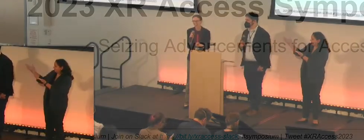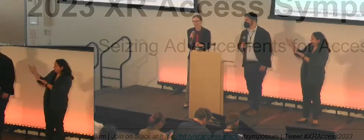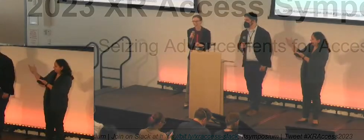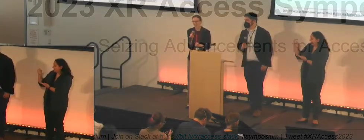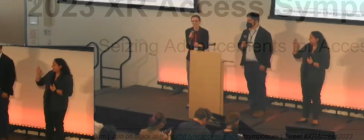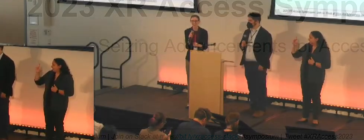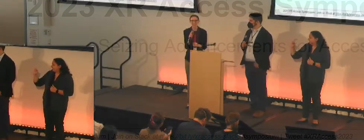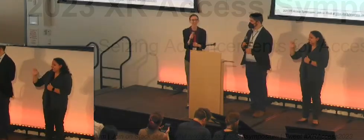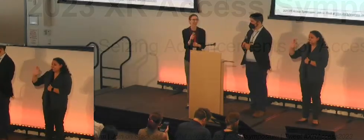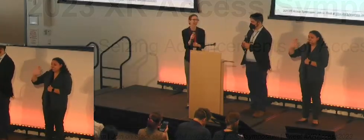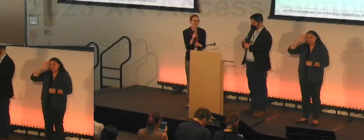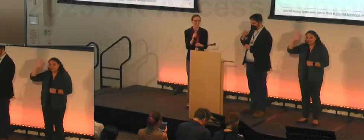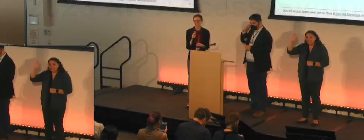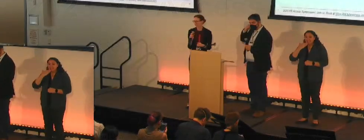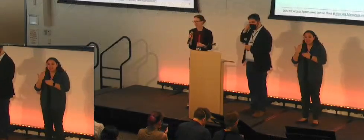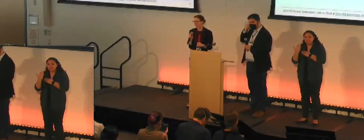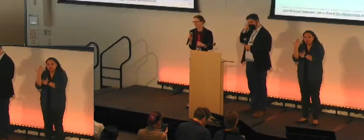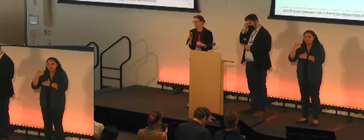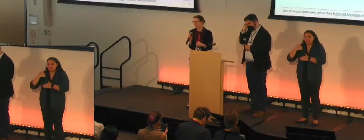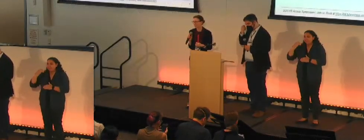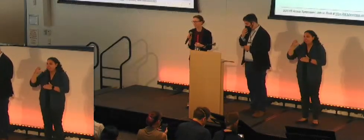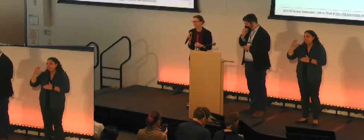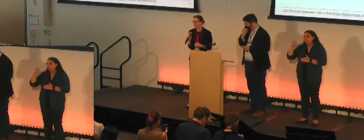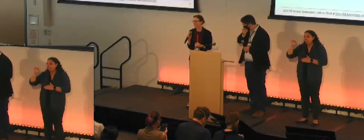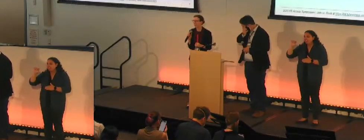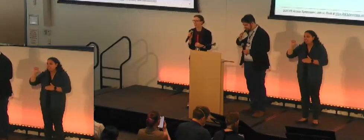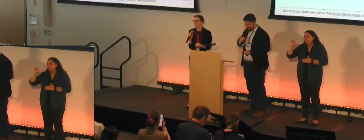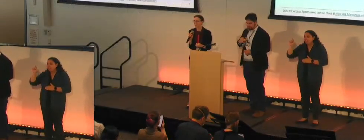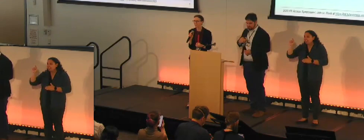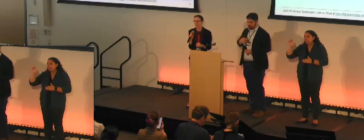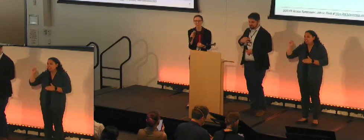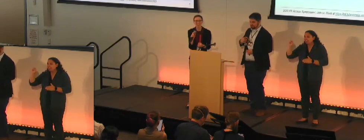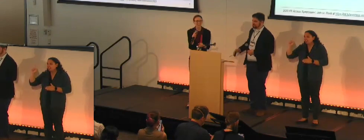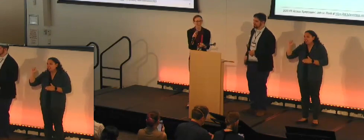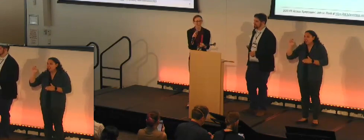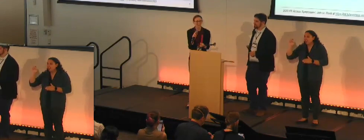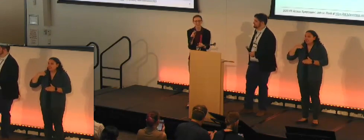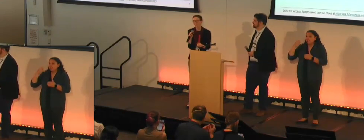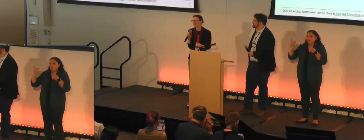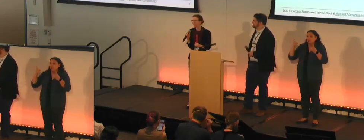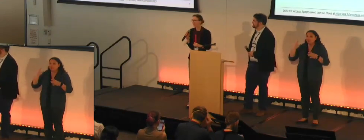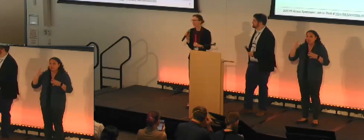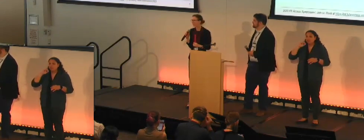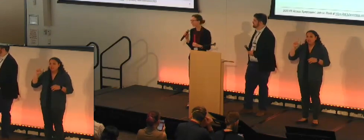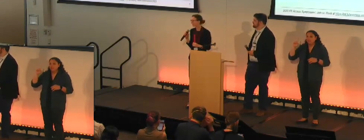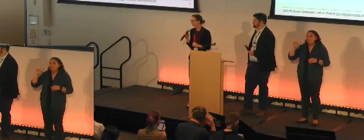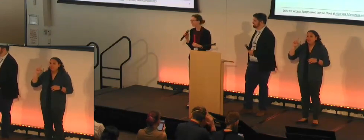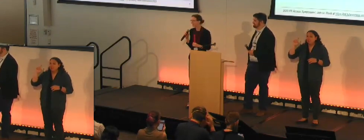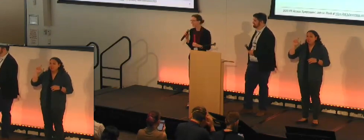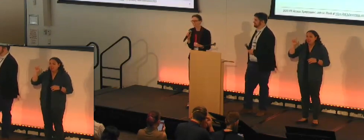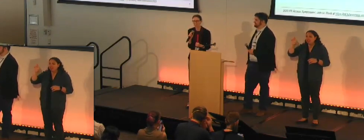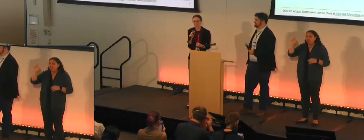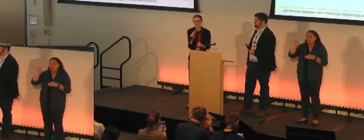Hello, everyone. I'm Shiri Azenkot. I'm the director of XR Access. Welcome to the 2023